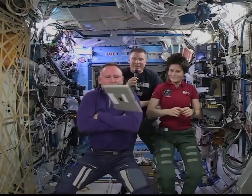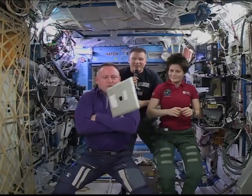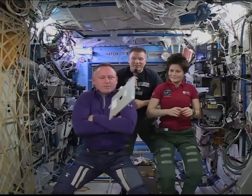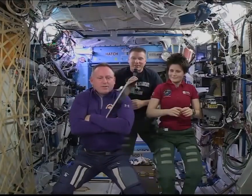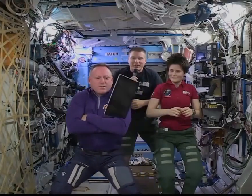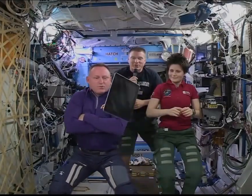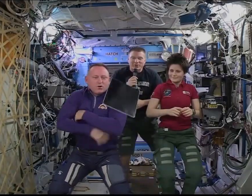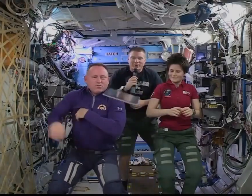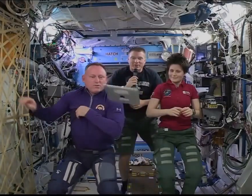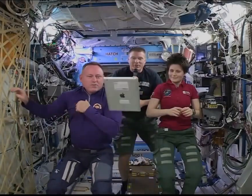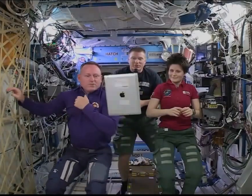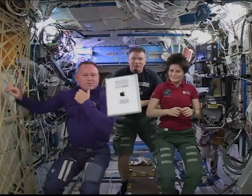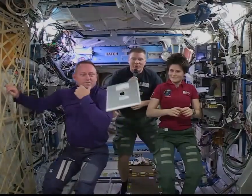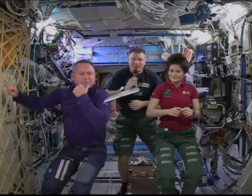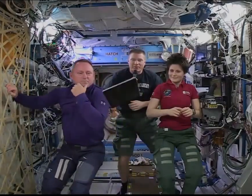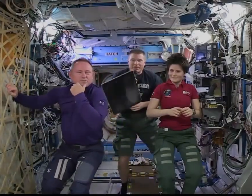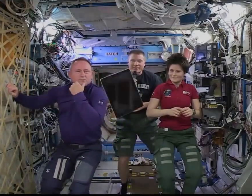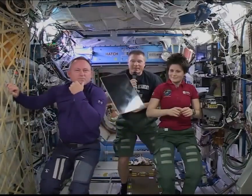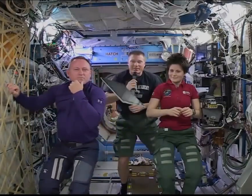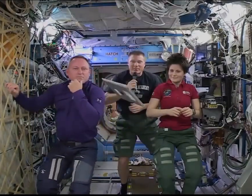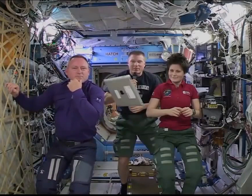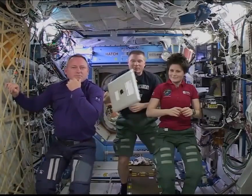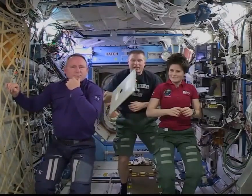Realizing this goal will require an